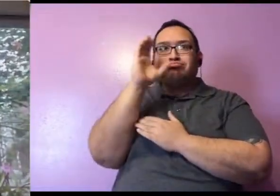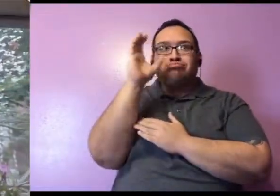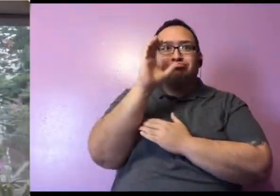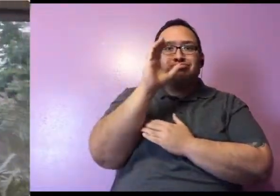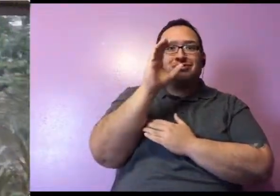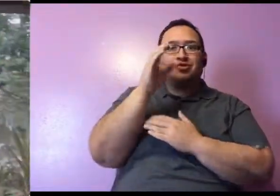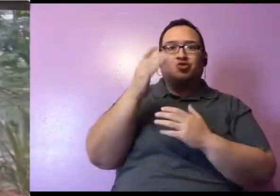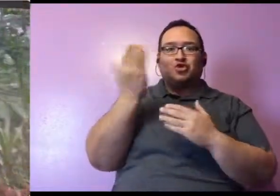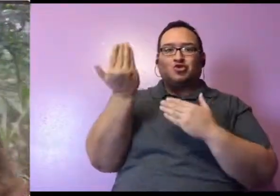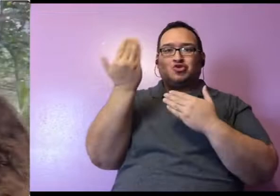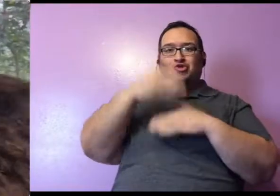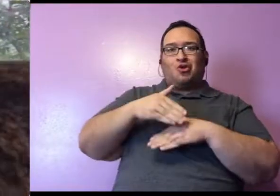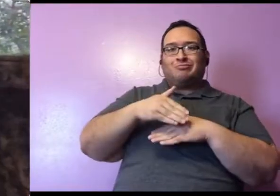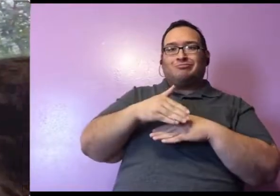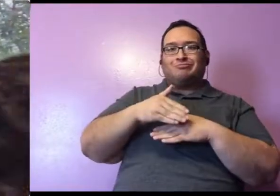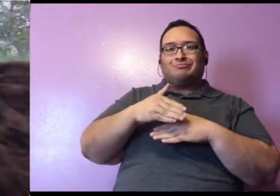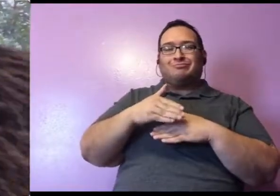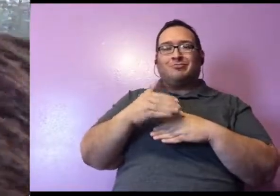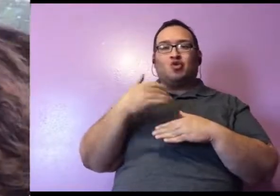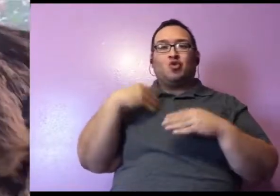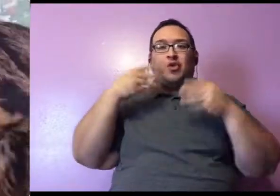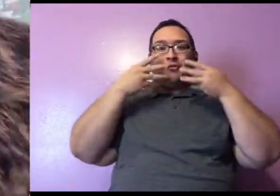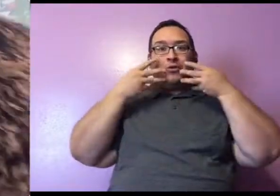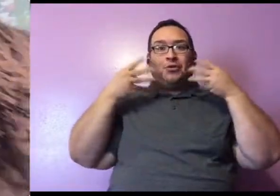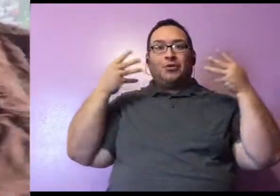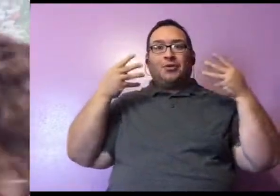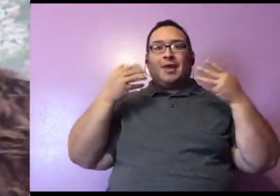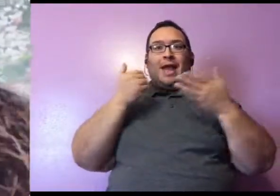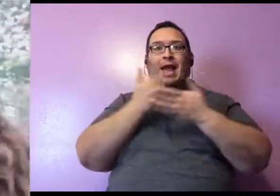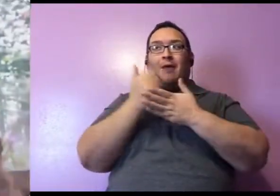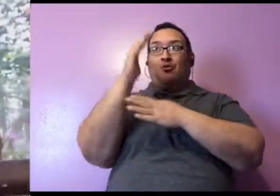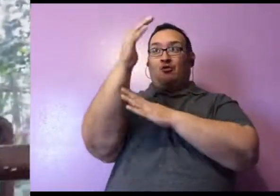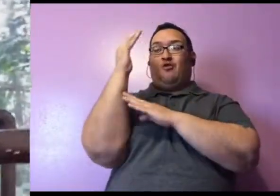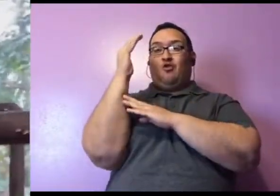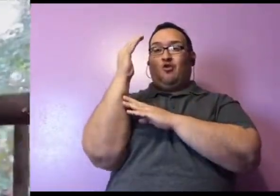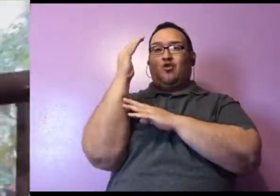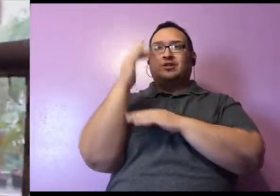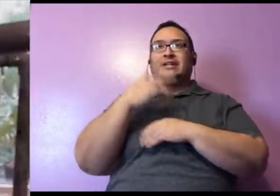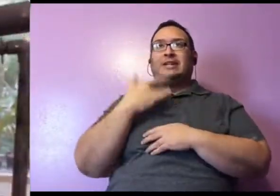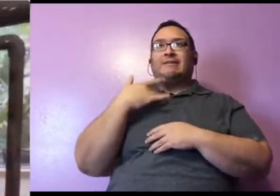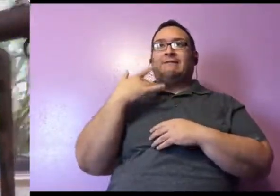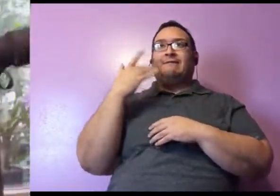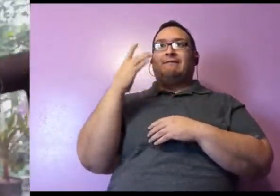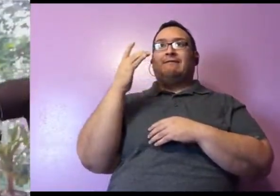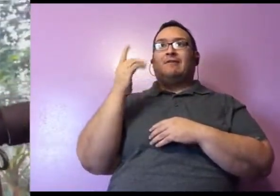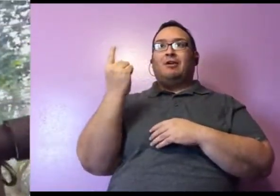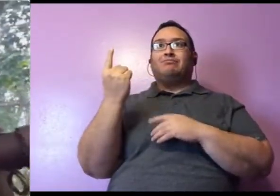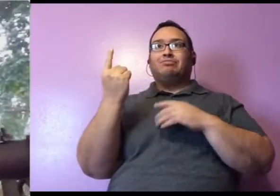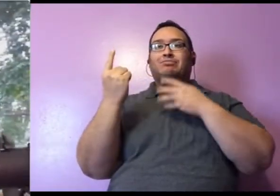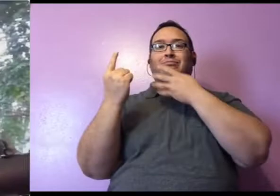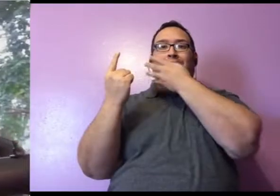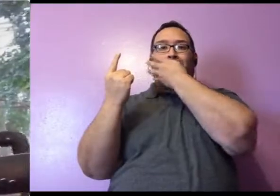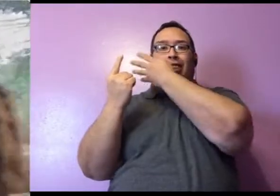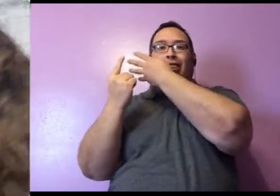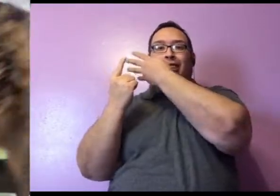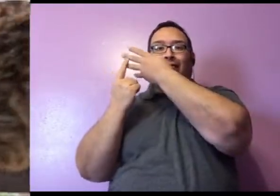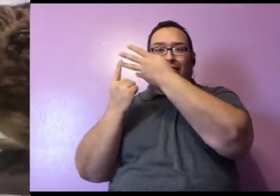So Lucille uses those whiskers to help her feel around the forest and up in the trees where she lives because she's an arboreal